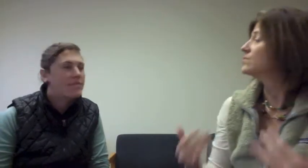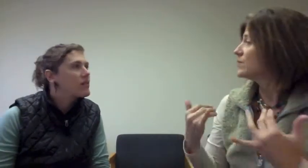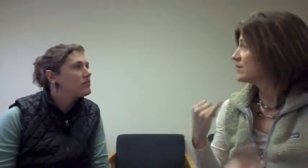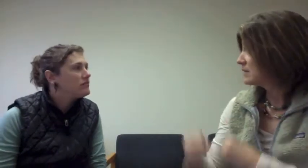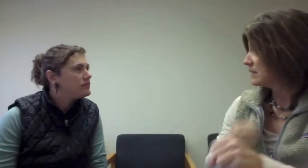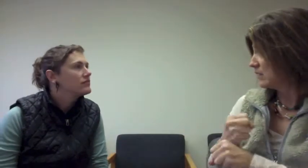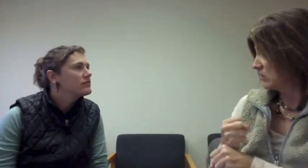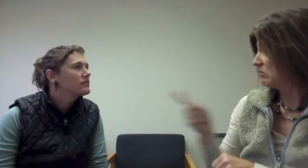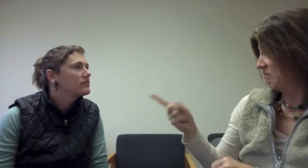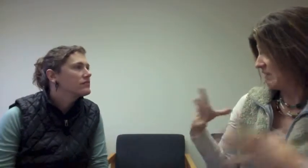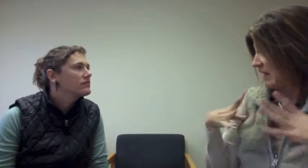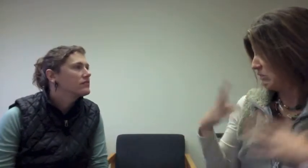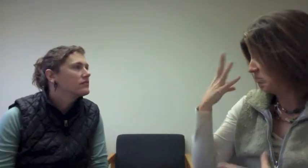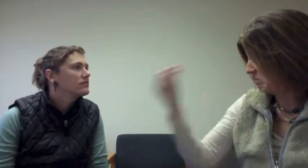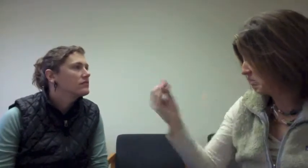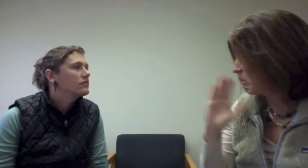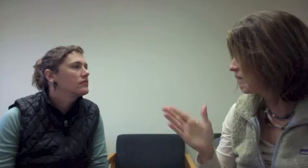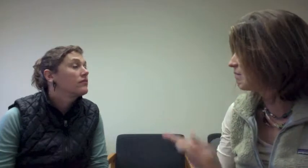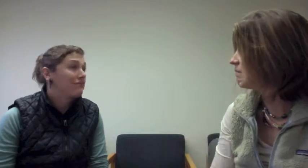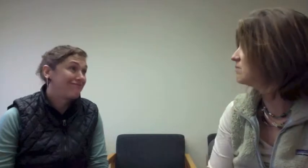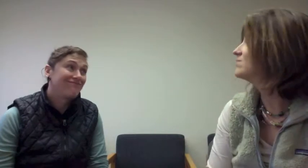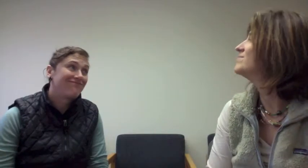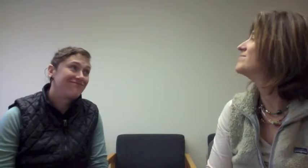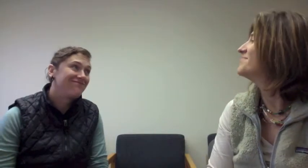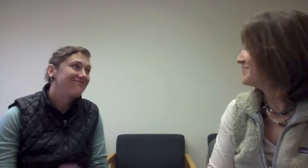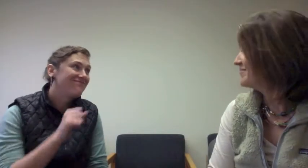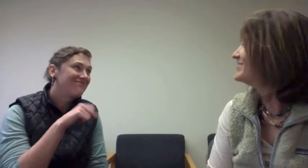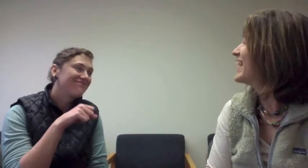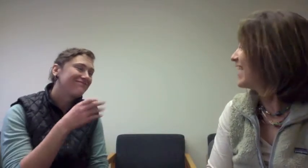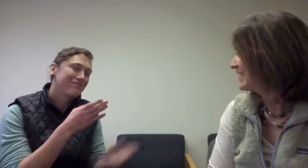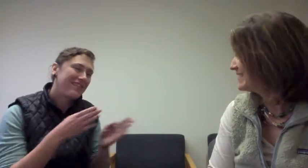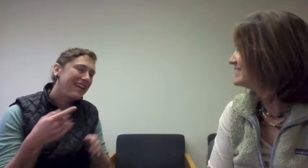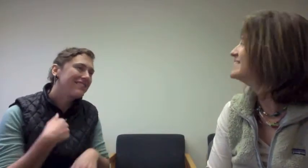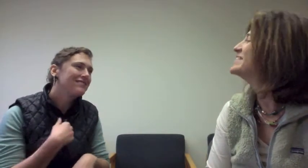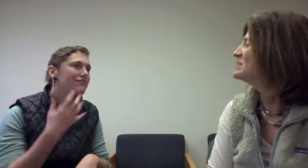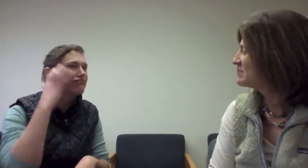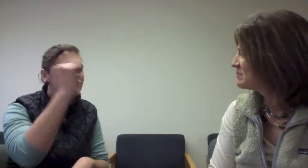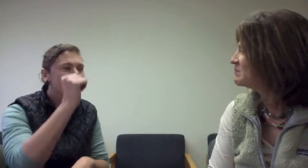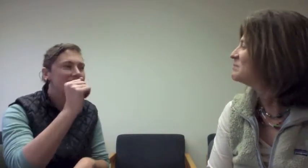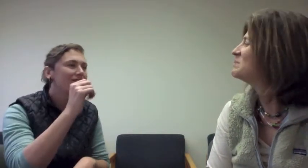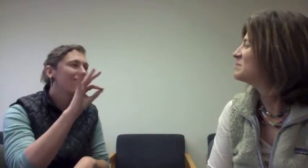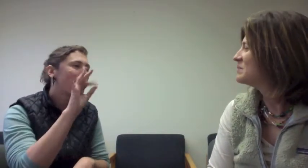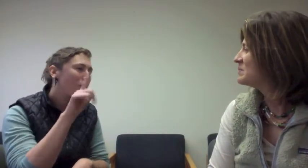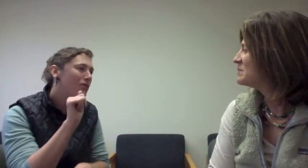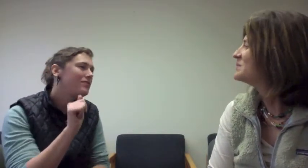One, through the room... I after you said I bought me... And I born here...